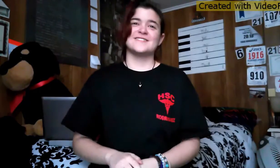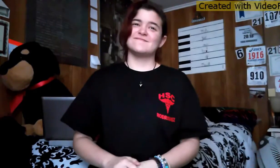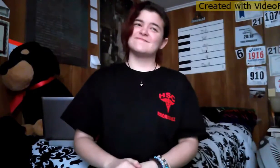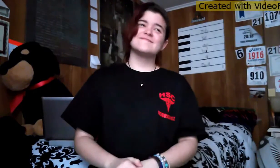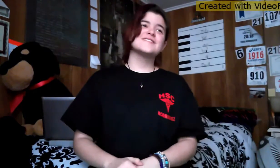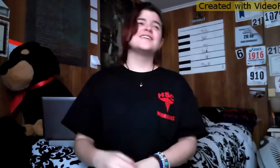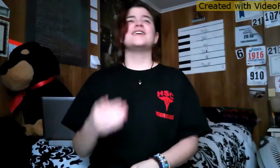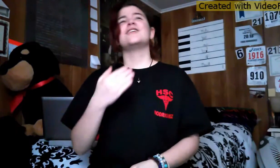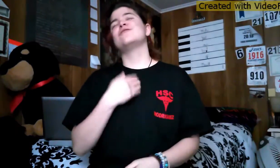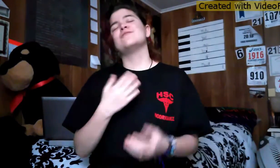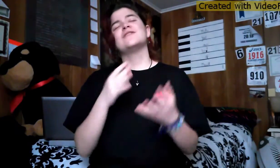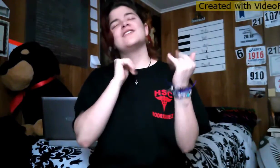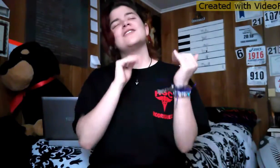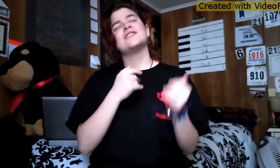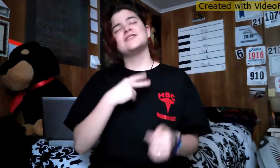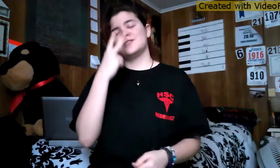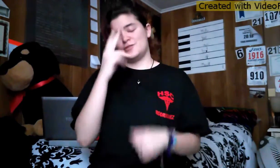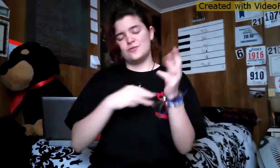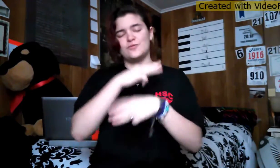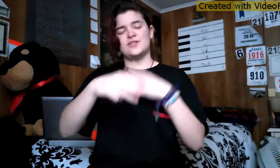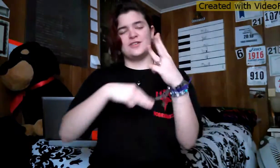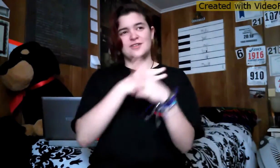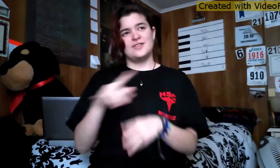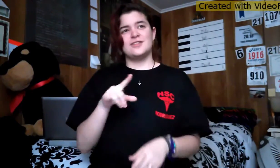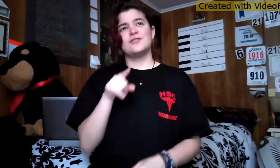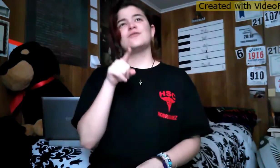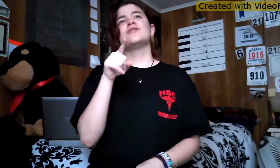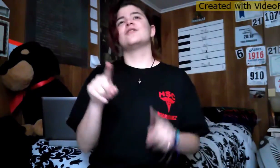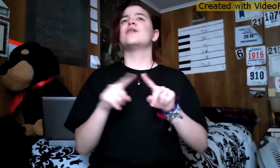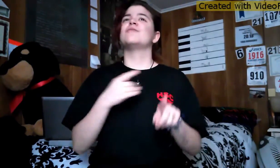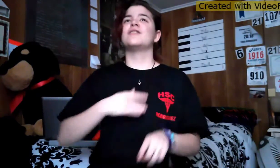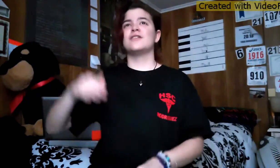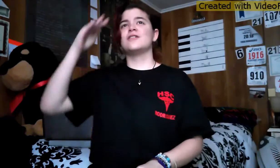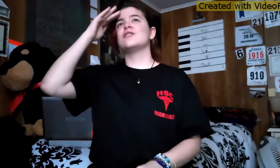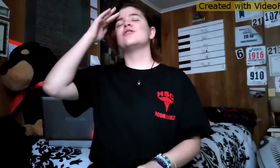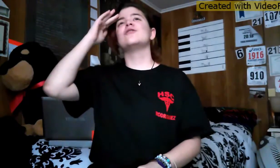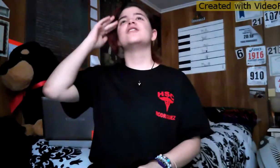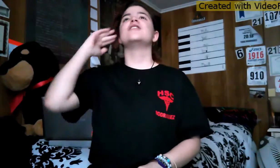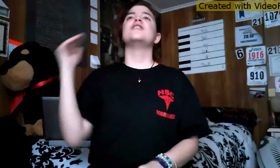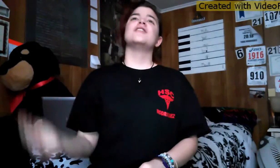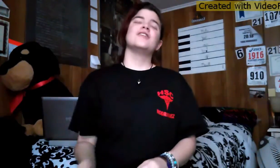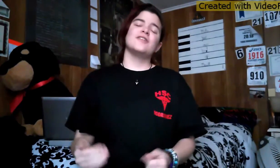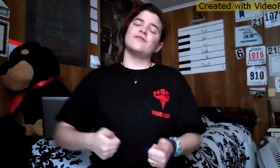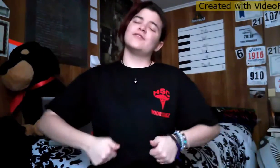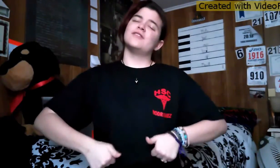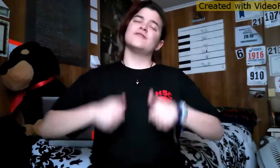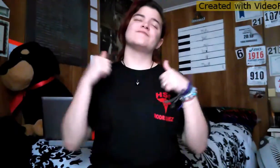And I hope that I see the world as you did Cause I know a life with love is a